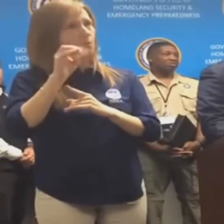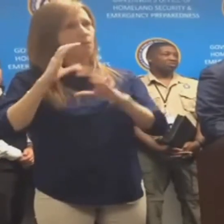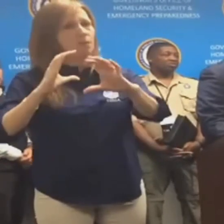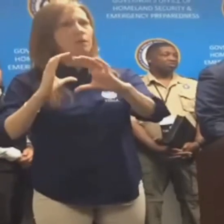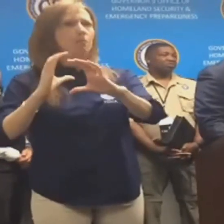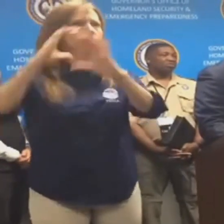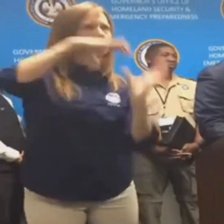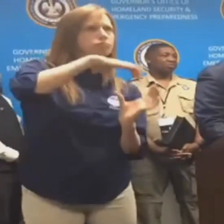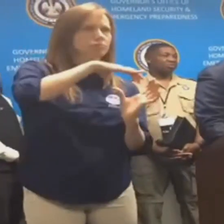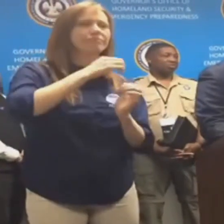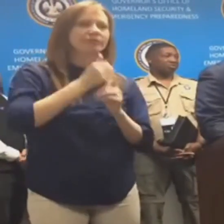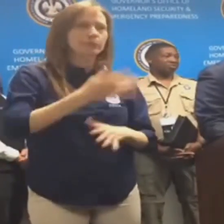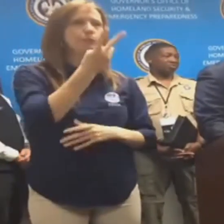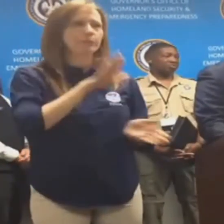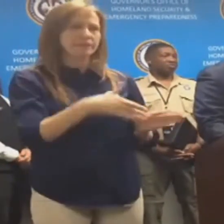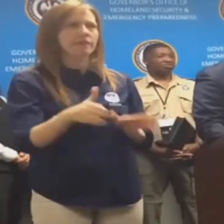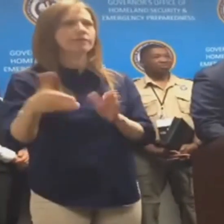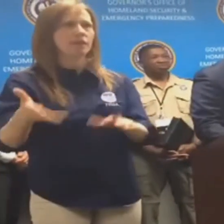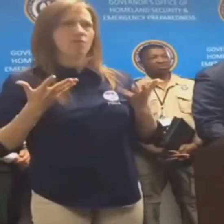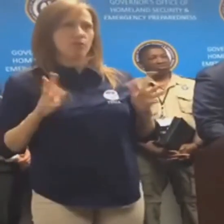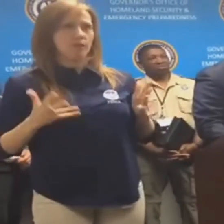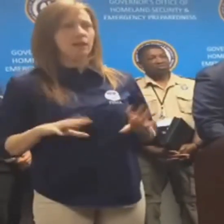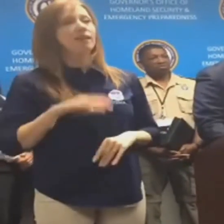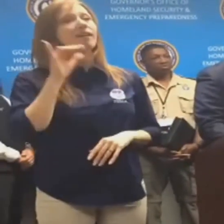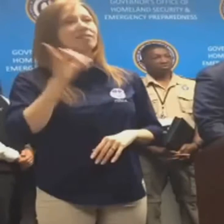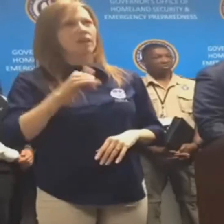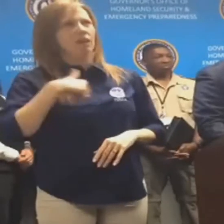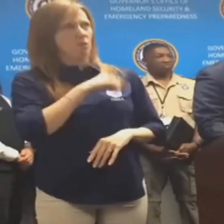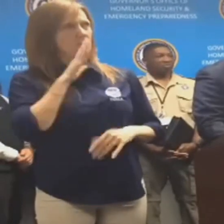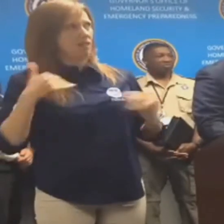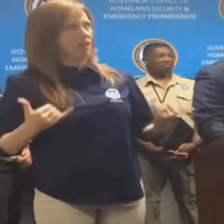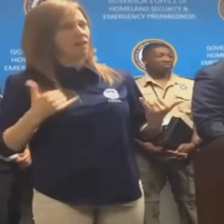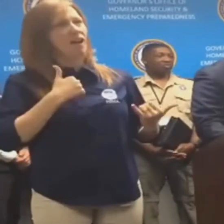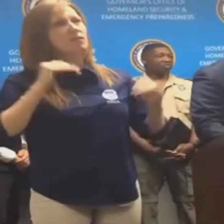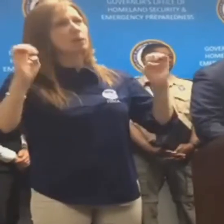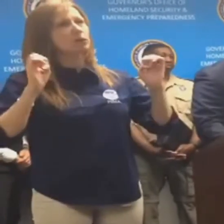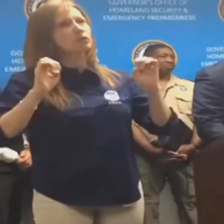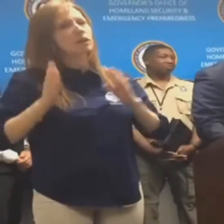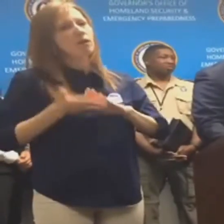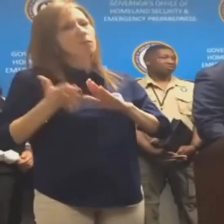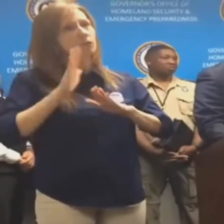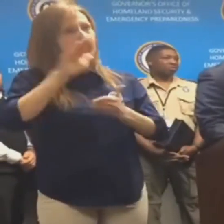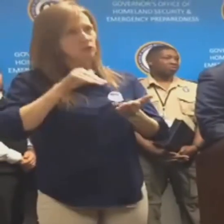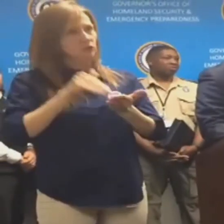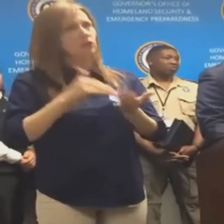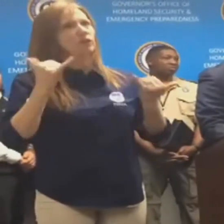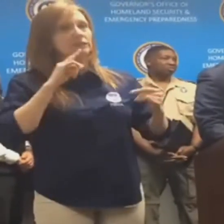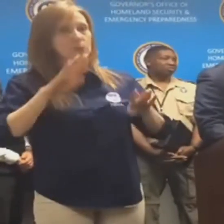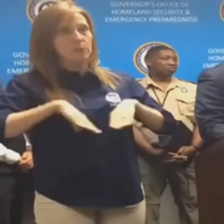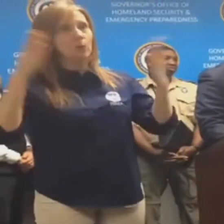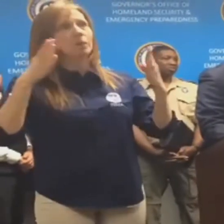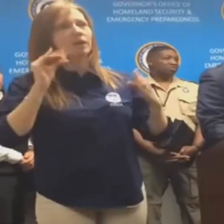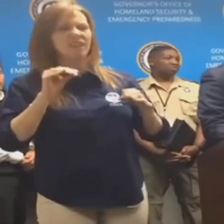turn over. We have activated the Emergency Operations Center here at the Governor's Office of Homeland Security and Emergency Preparedness and